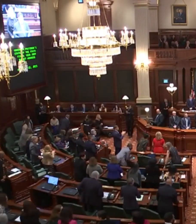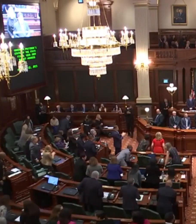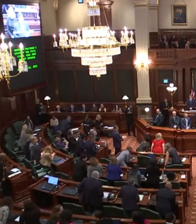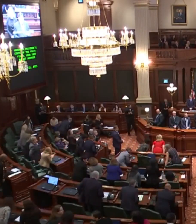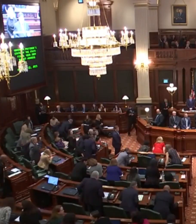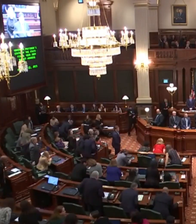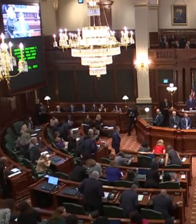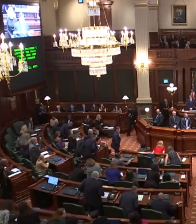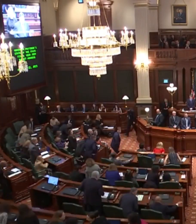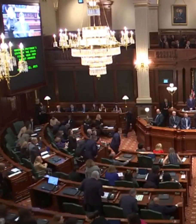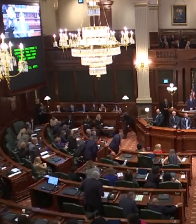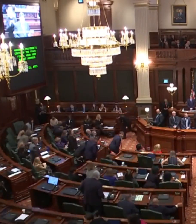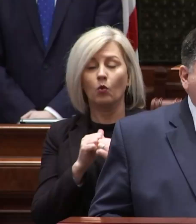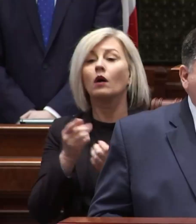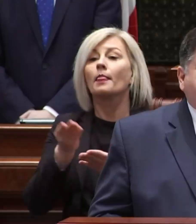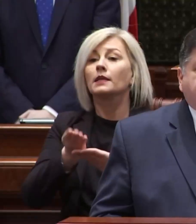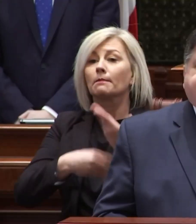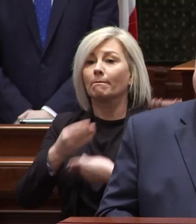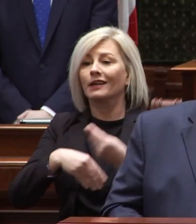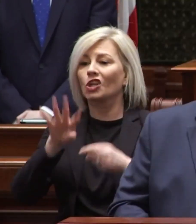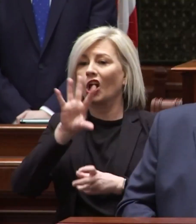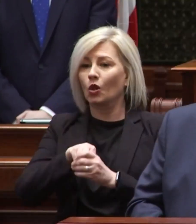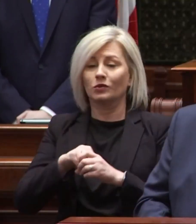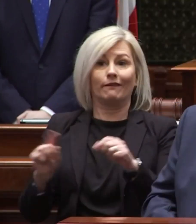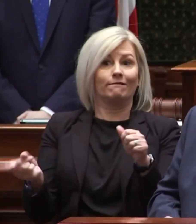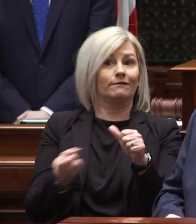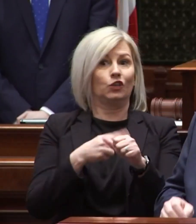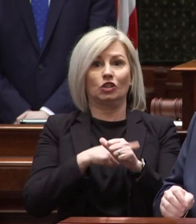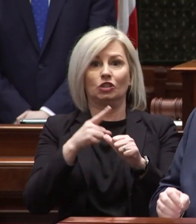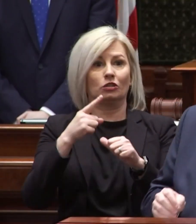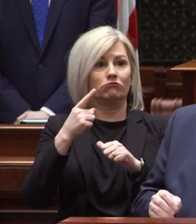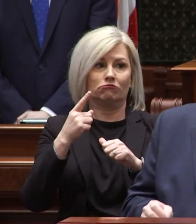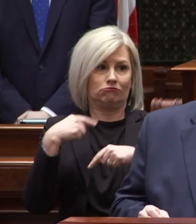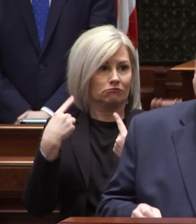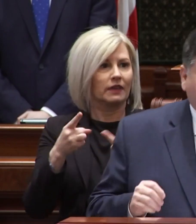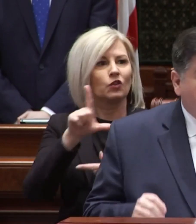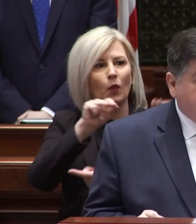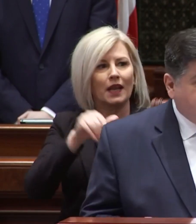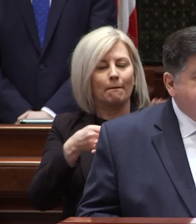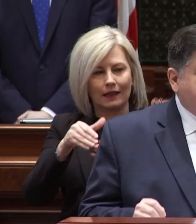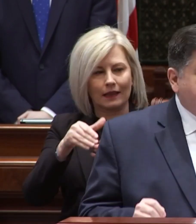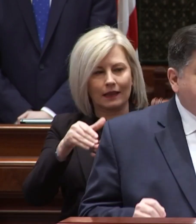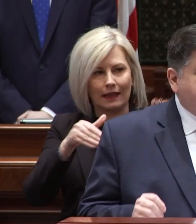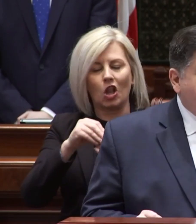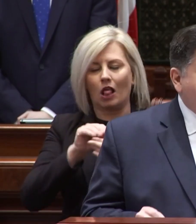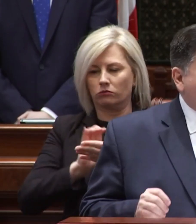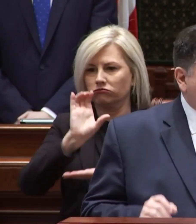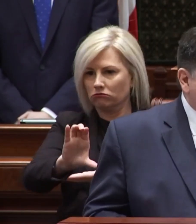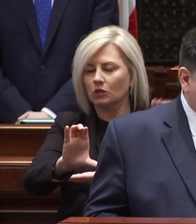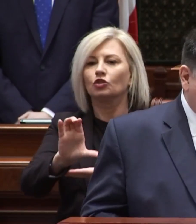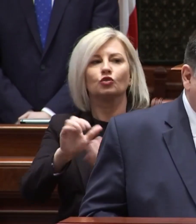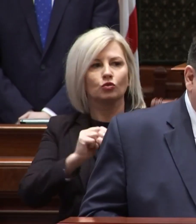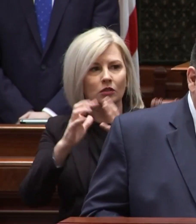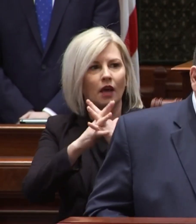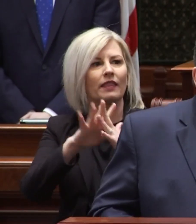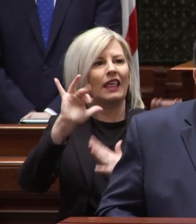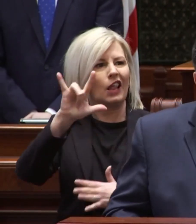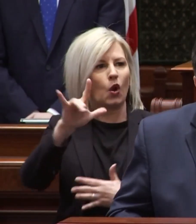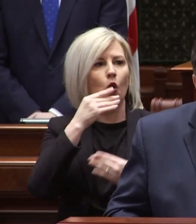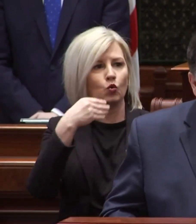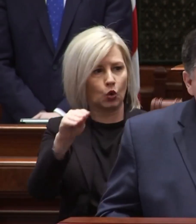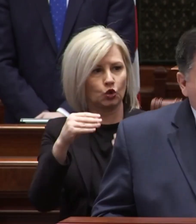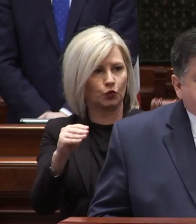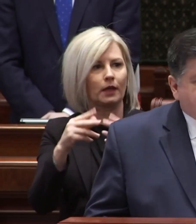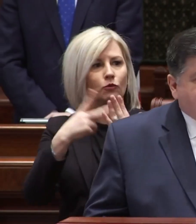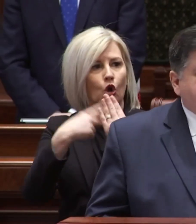so to do that this budget includes a first-of-its-kind investment of 20 million dollars to launch the illinois grocery initiative